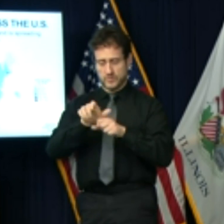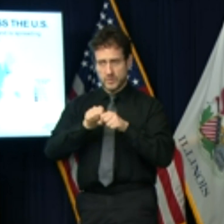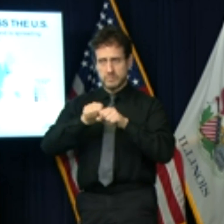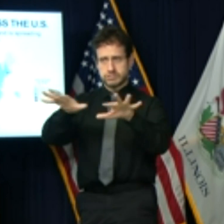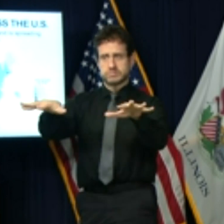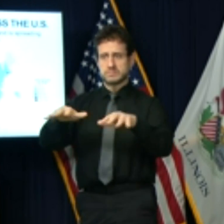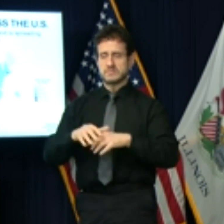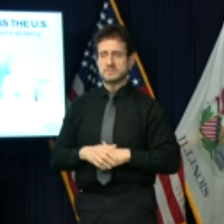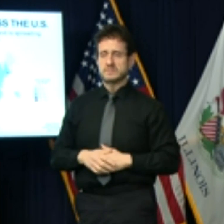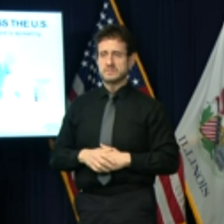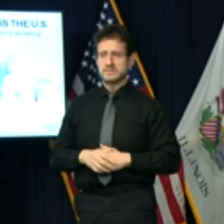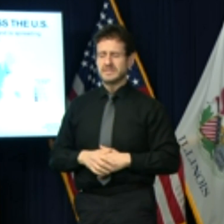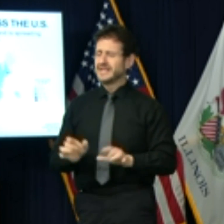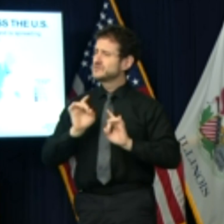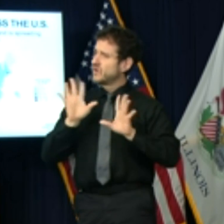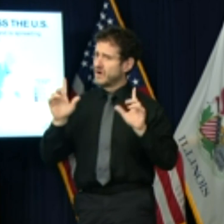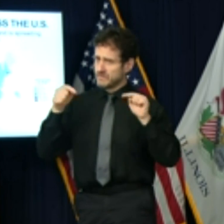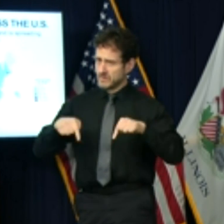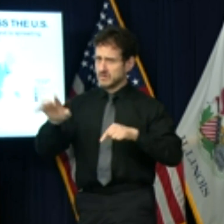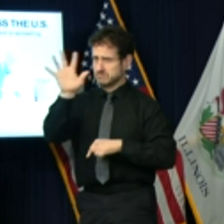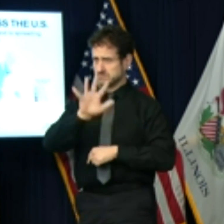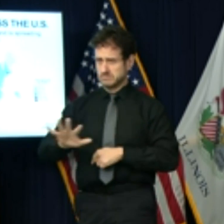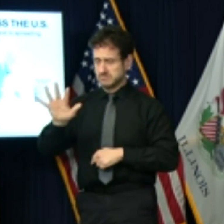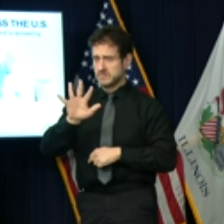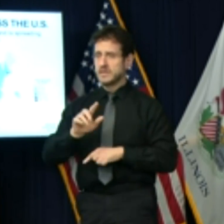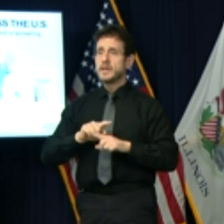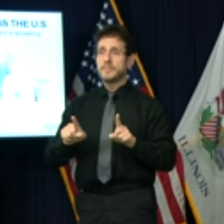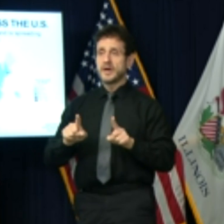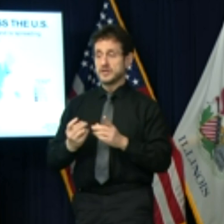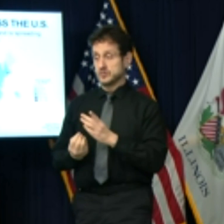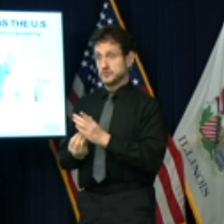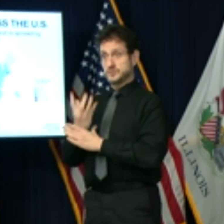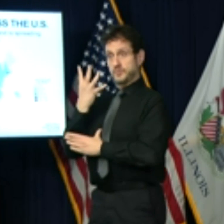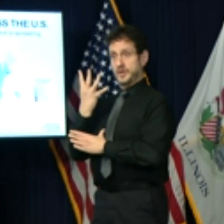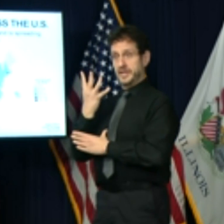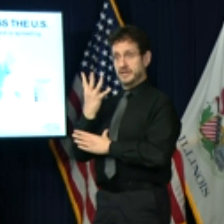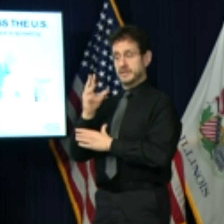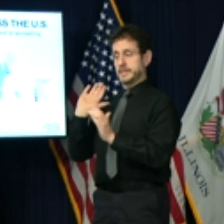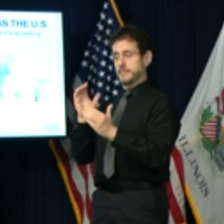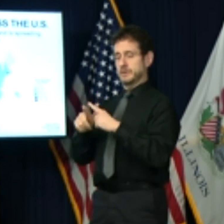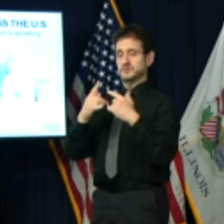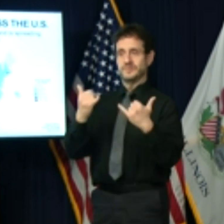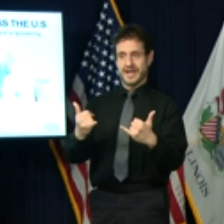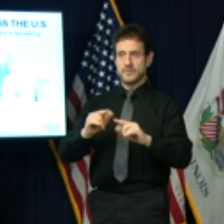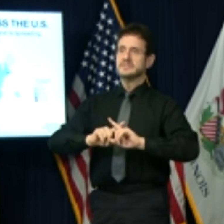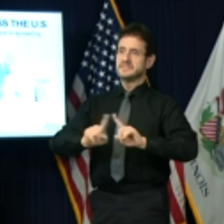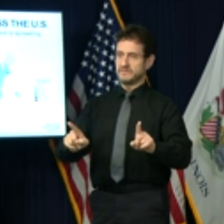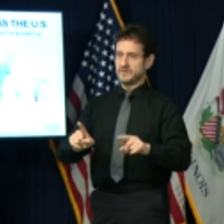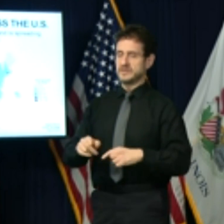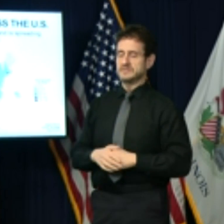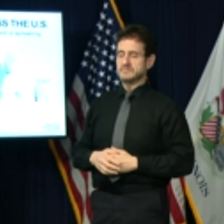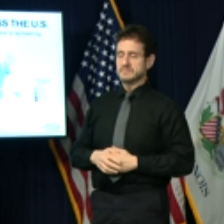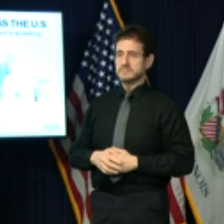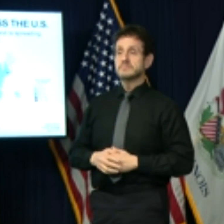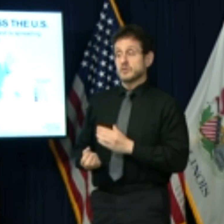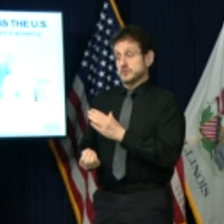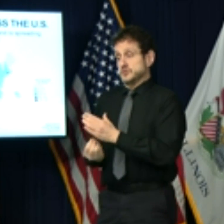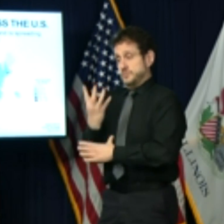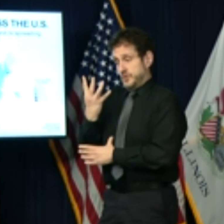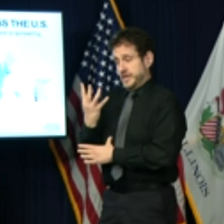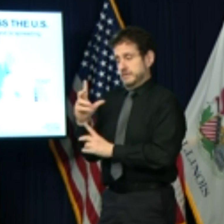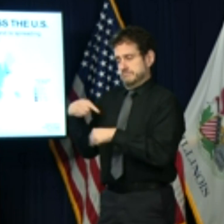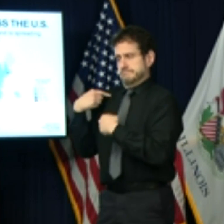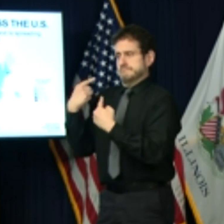But here's what's different from last spring. By our experience and by the good work of our scientists